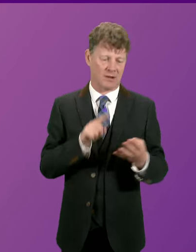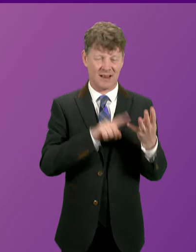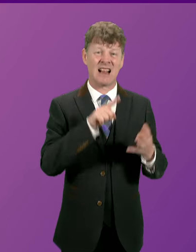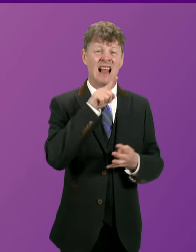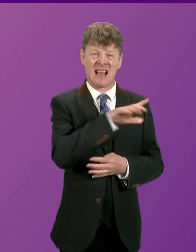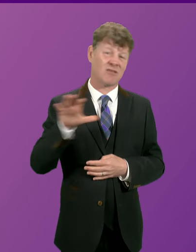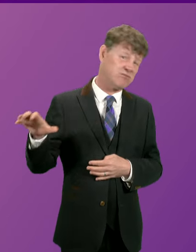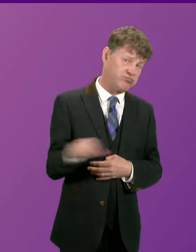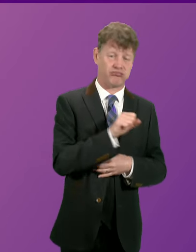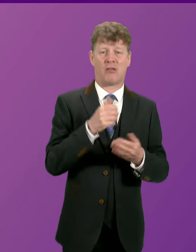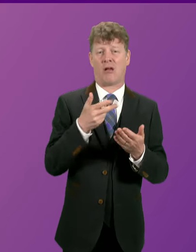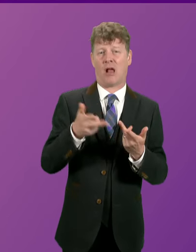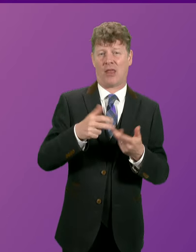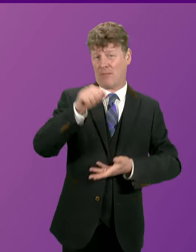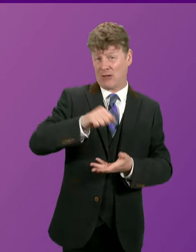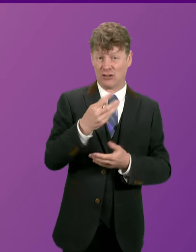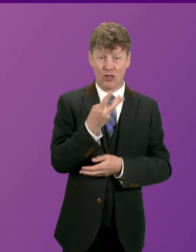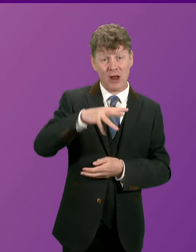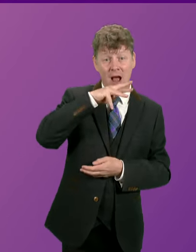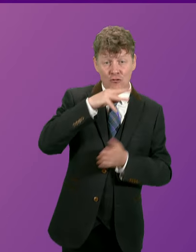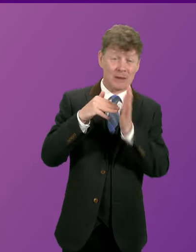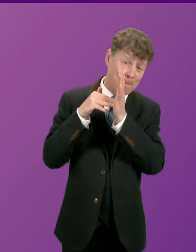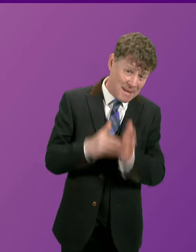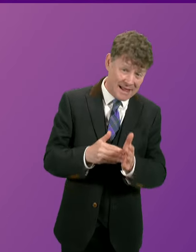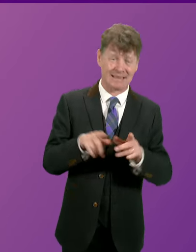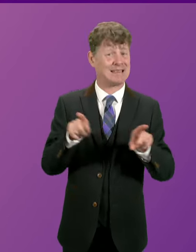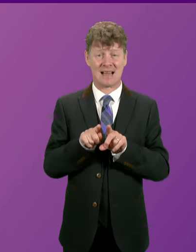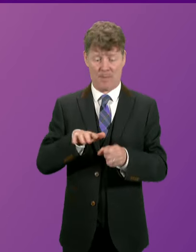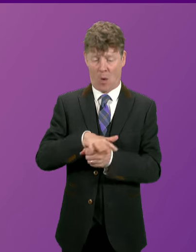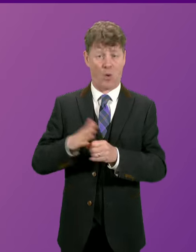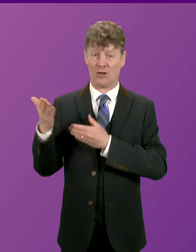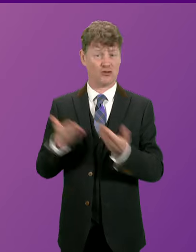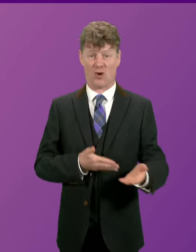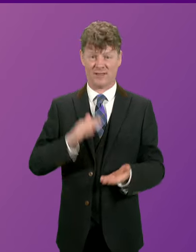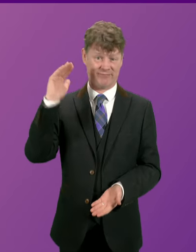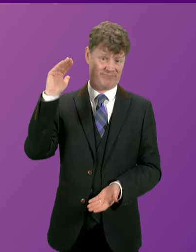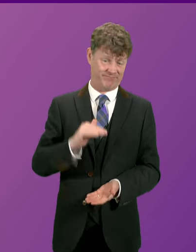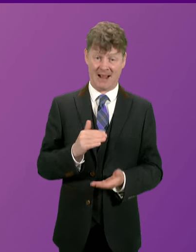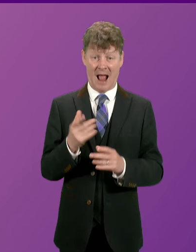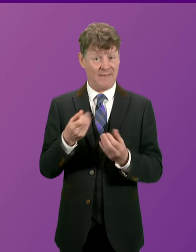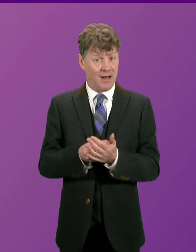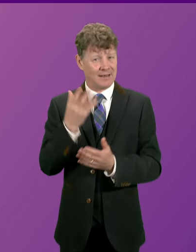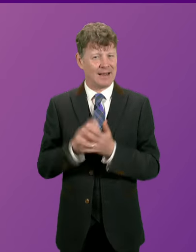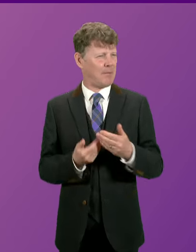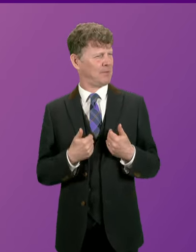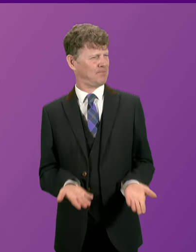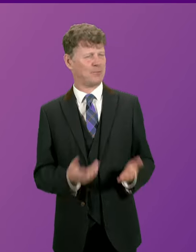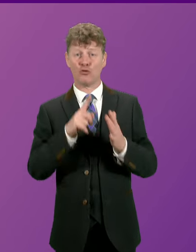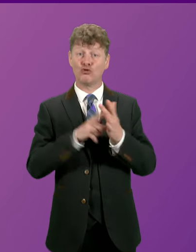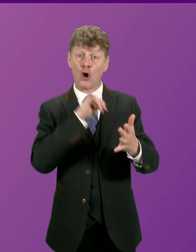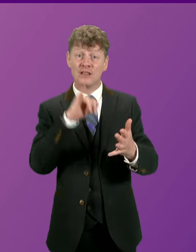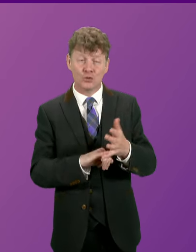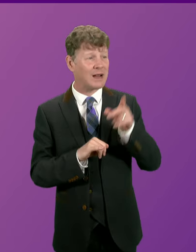IJB budgets for over £300 million, the same local services that are facing funday gaps just now. So John Swinney,